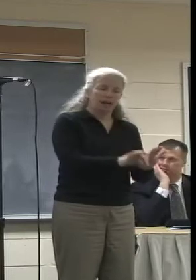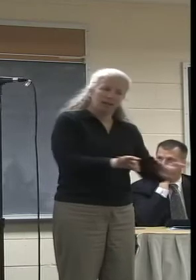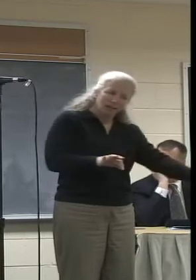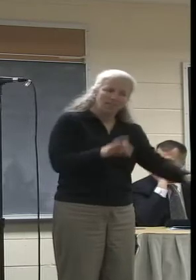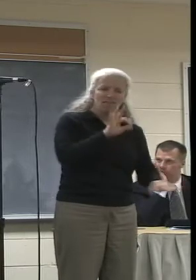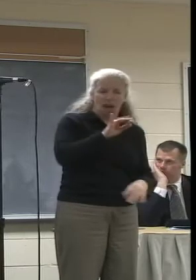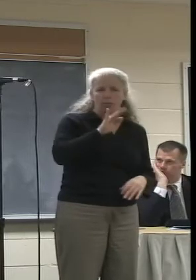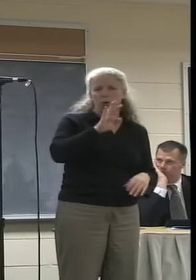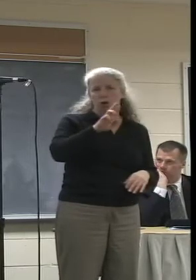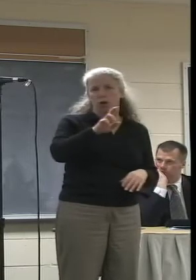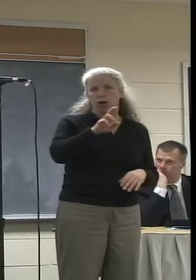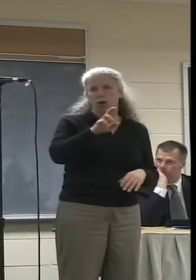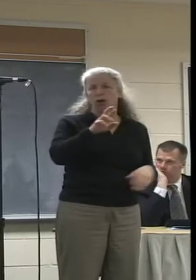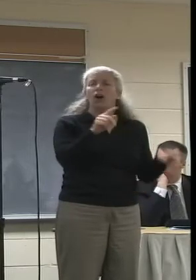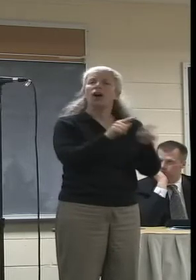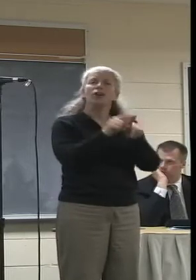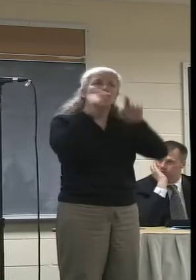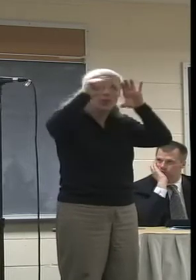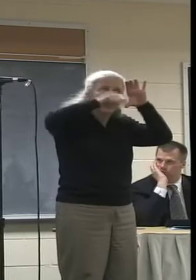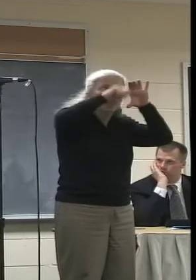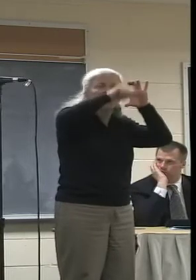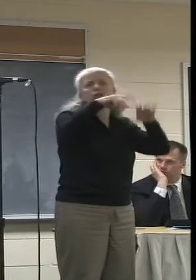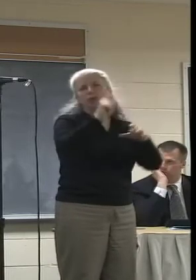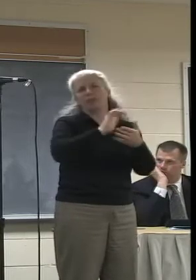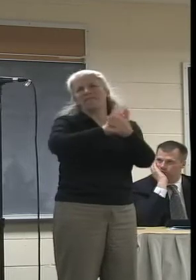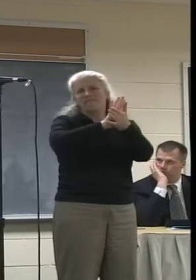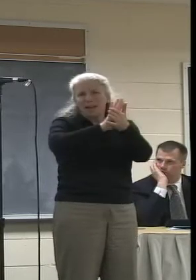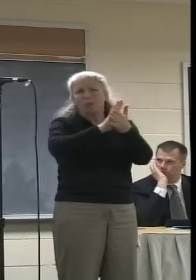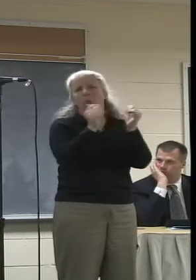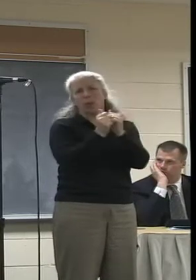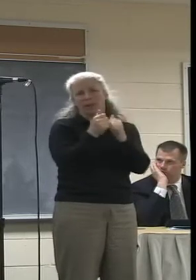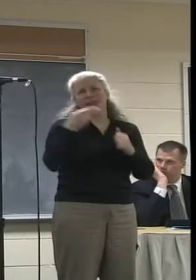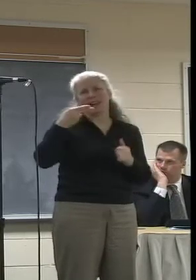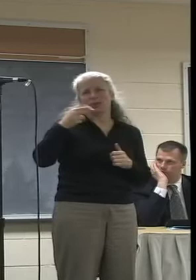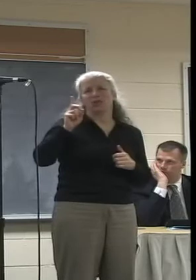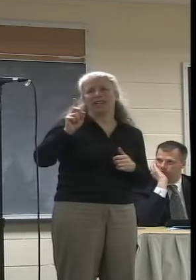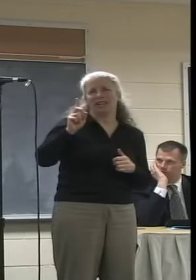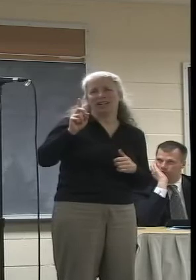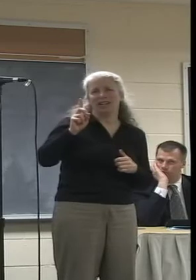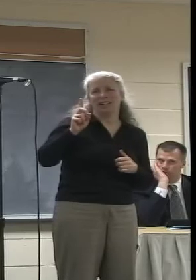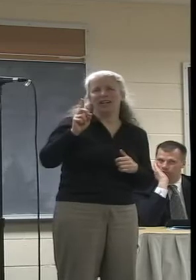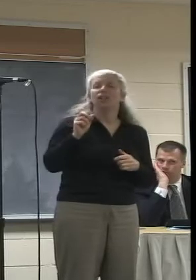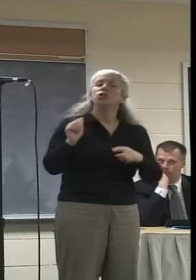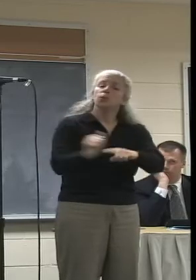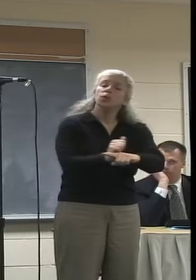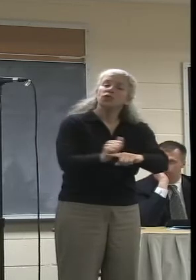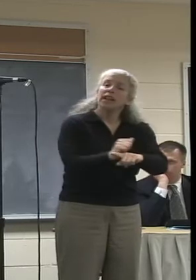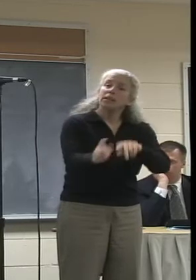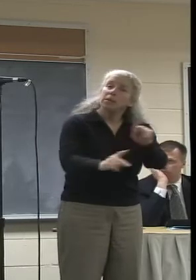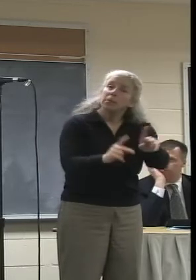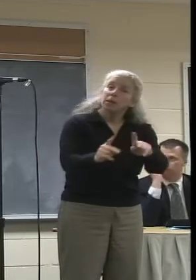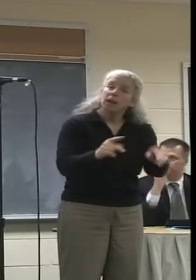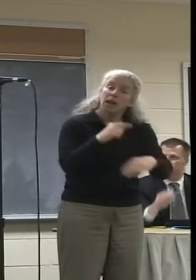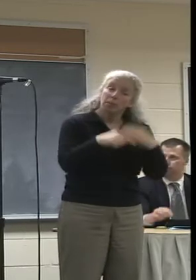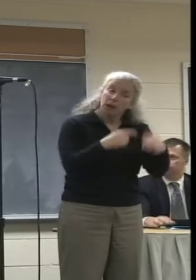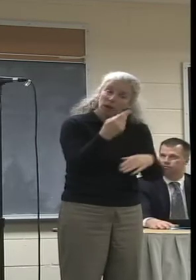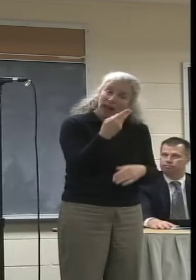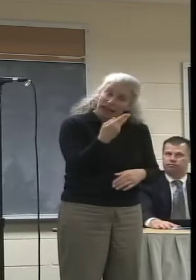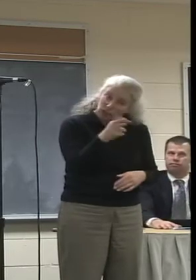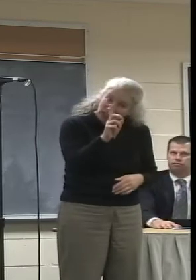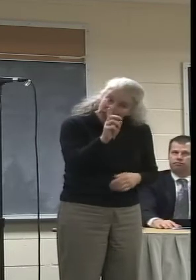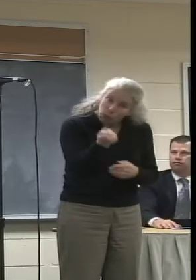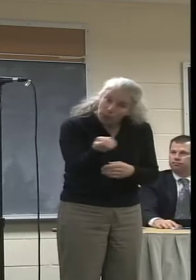broadcasted in high definition. So when we train these members, we train them on high definition equipment. However,